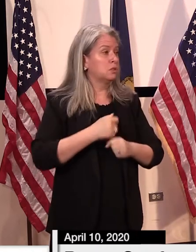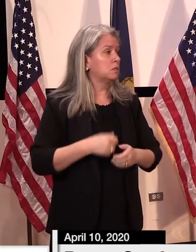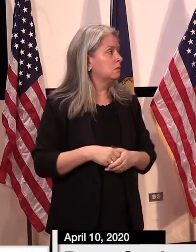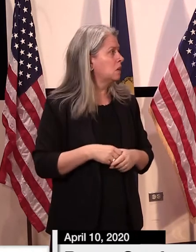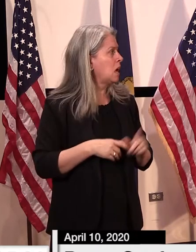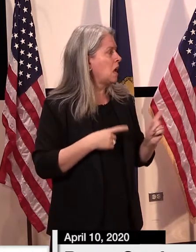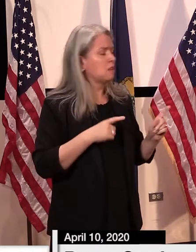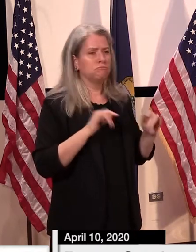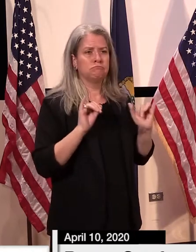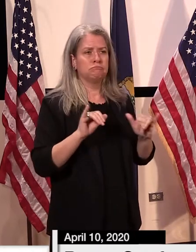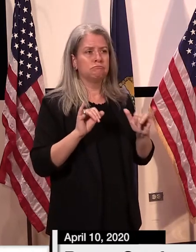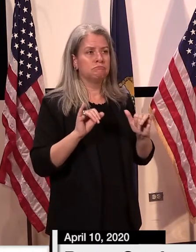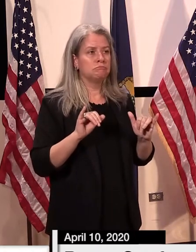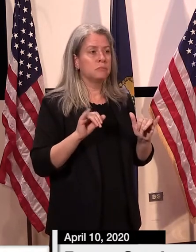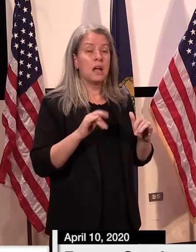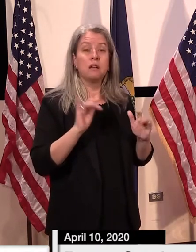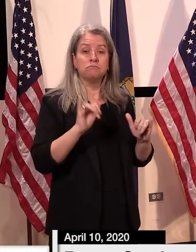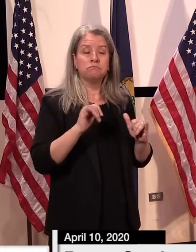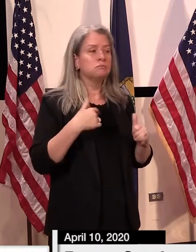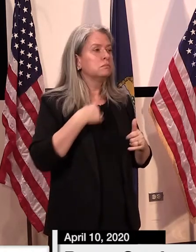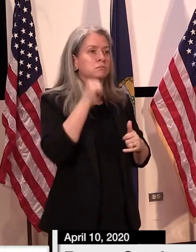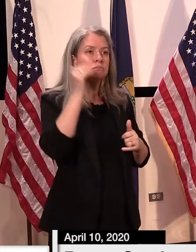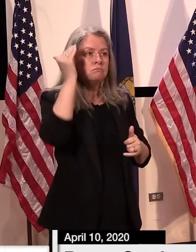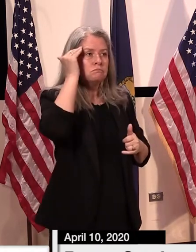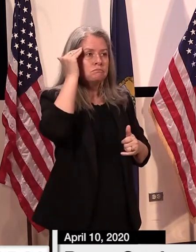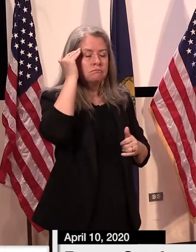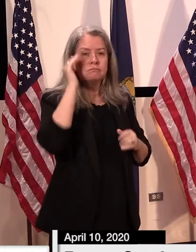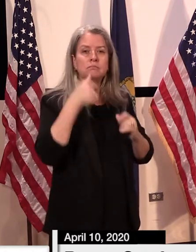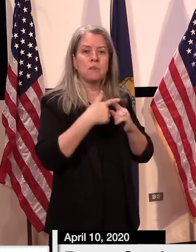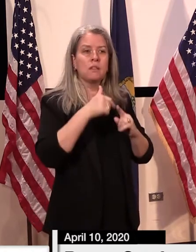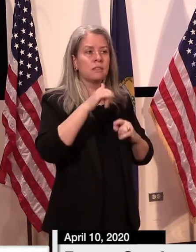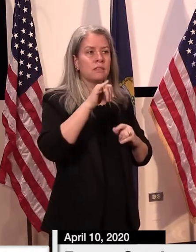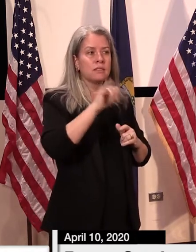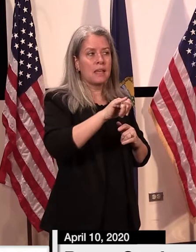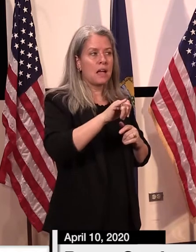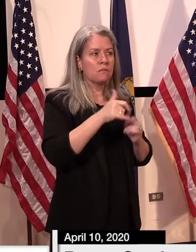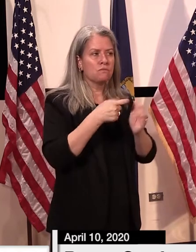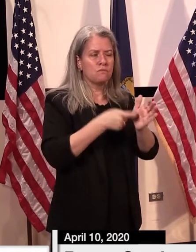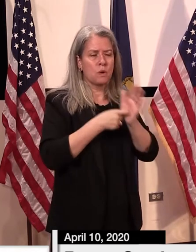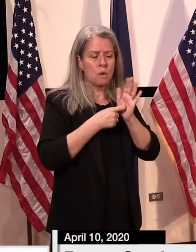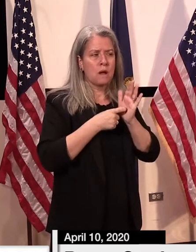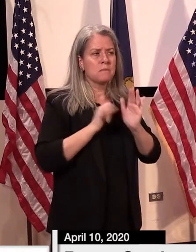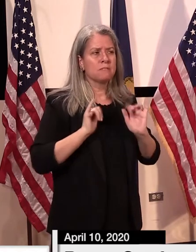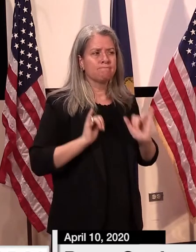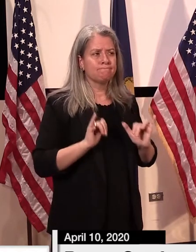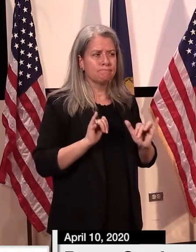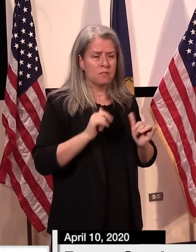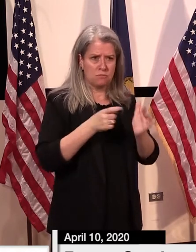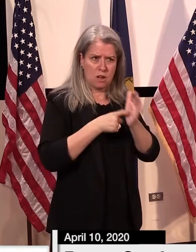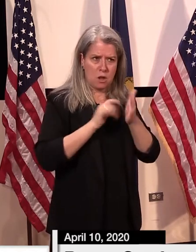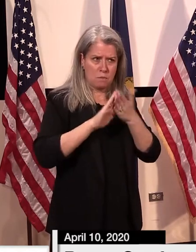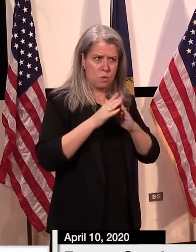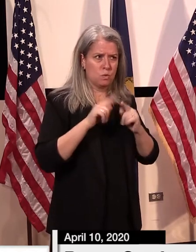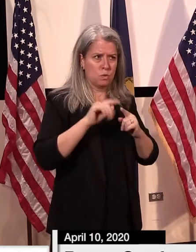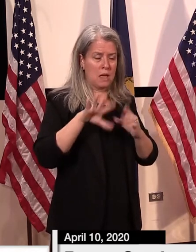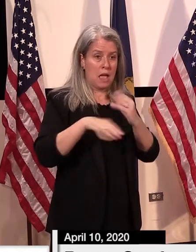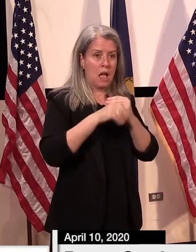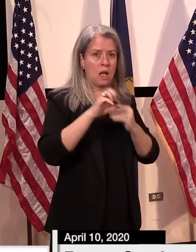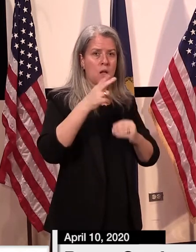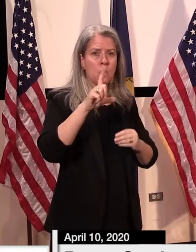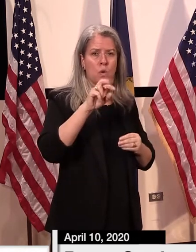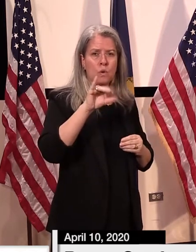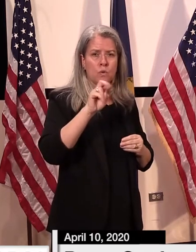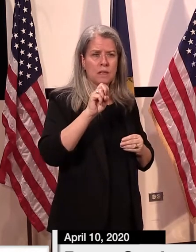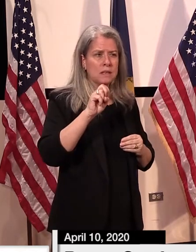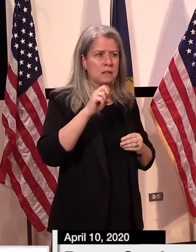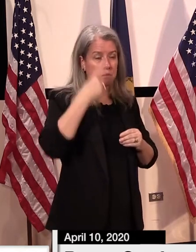I would have to say that I don't have any knowledge of requiring a community to chlorinate based on